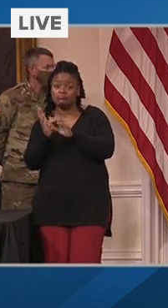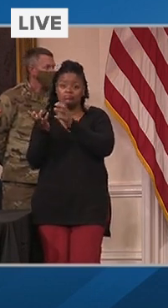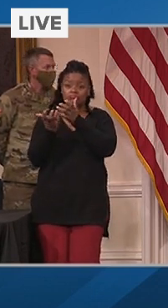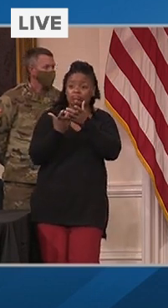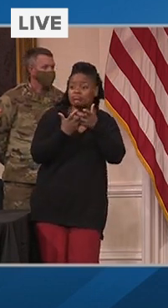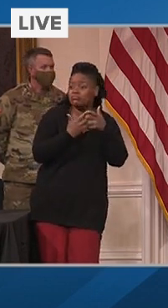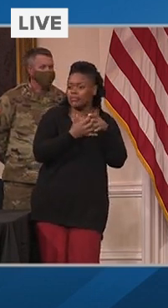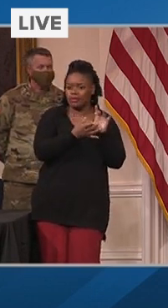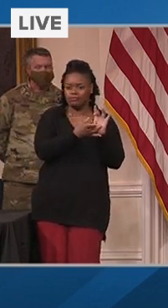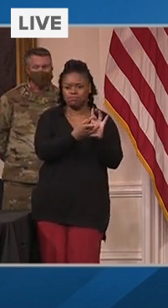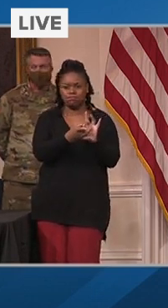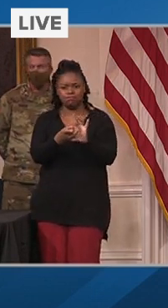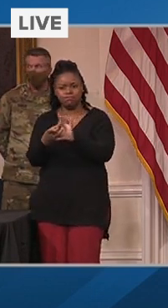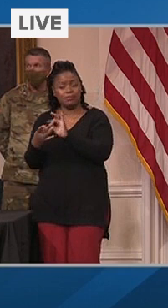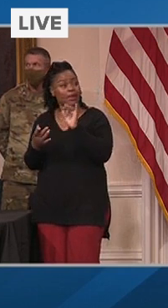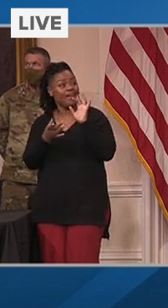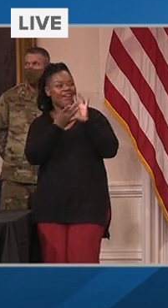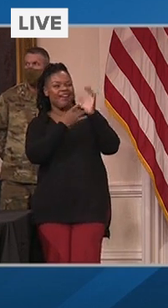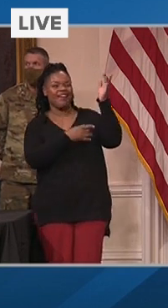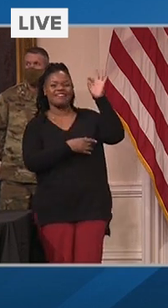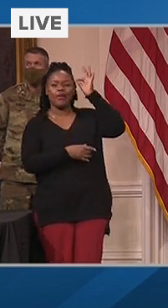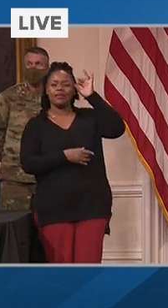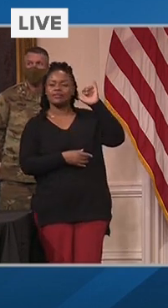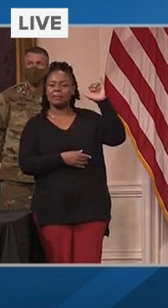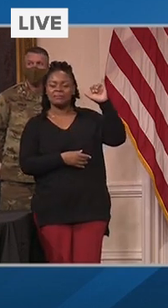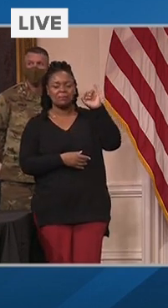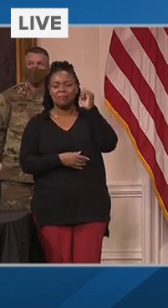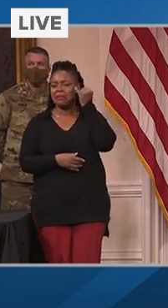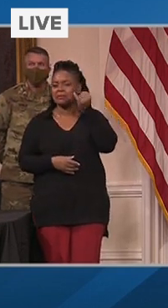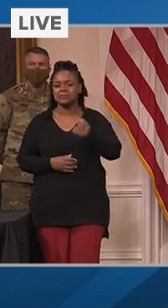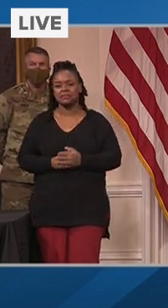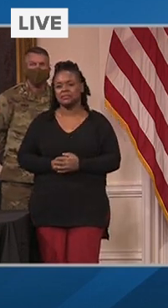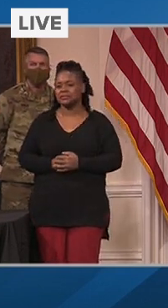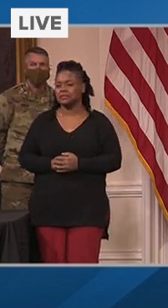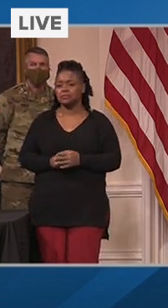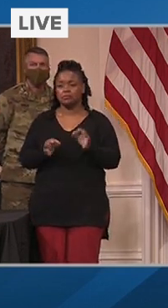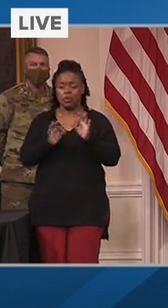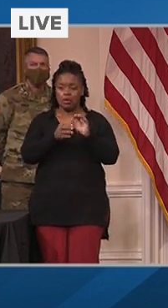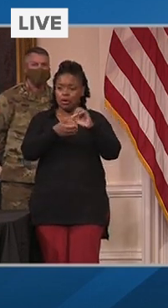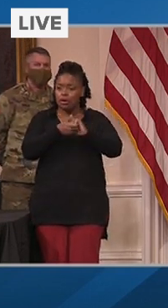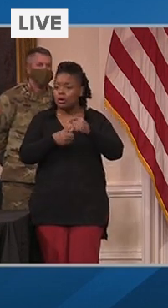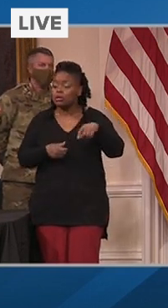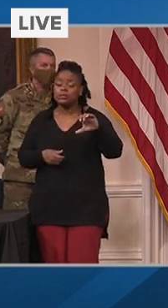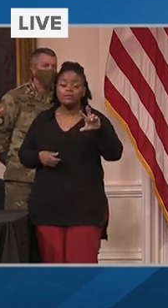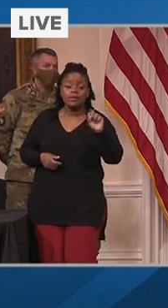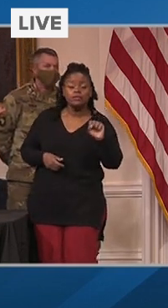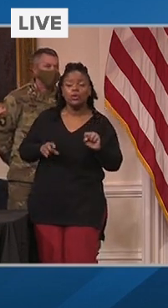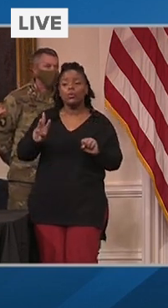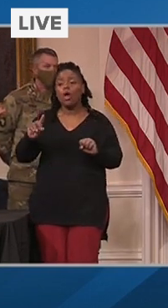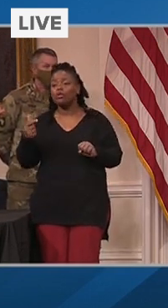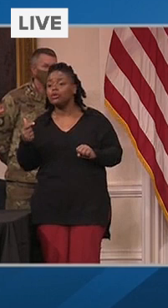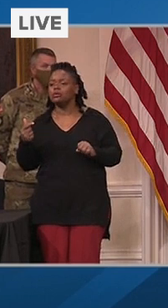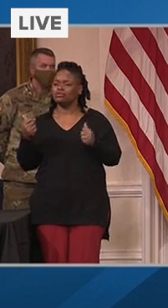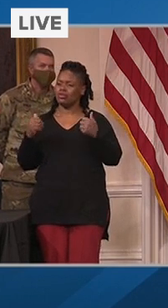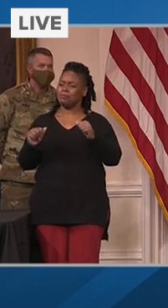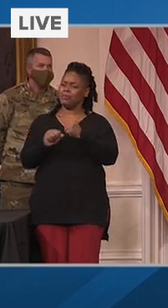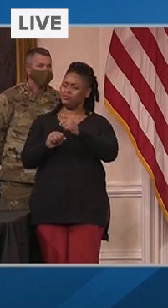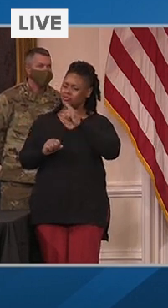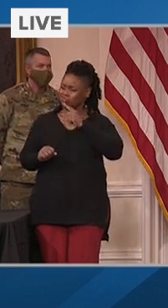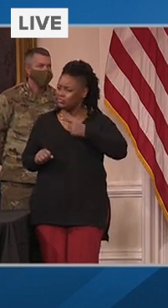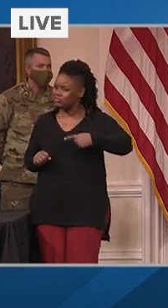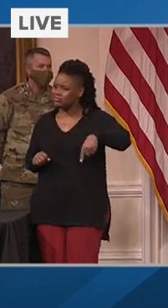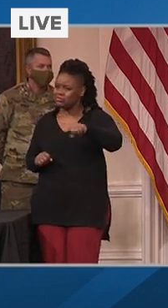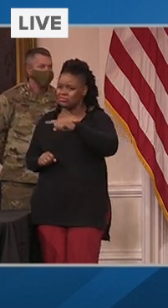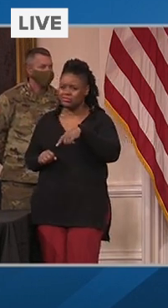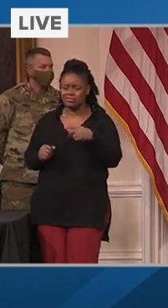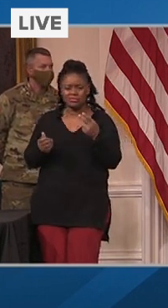all levels of government and with our private sector partners to get all of our frontline vaccinators providers, whatever